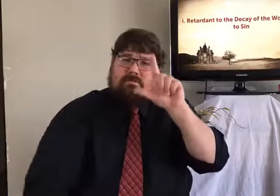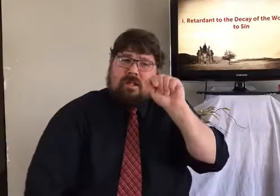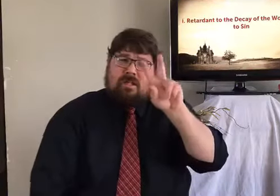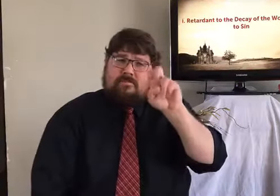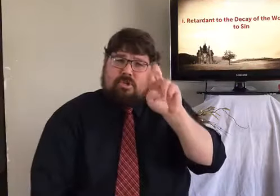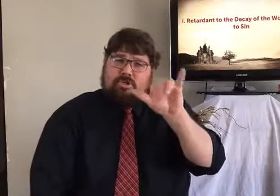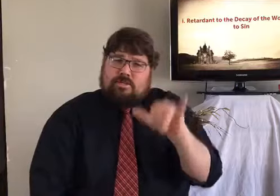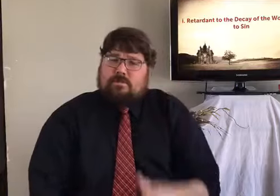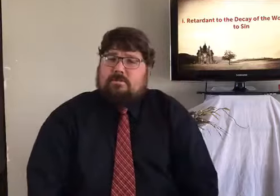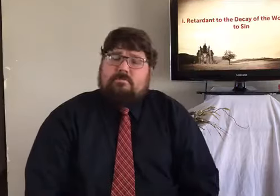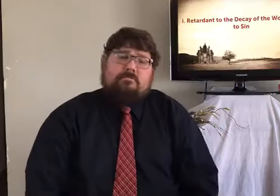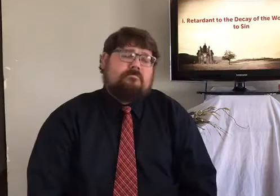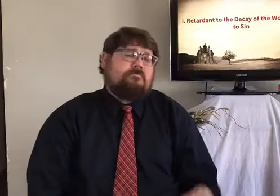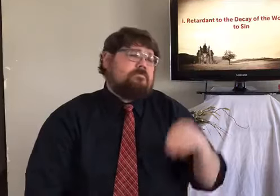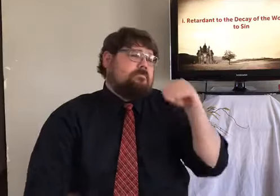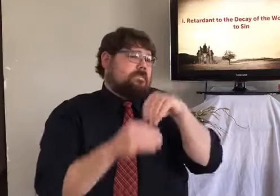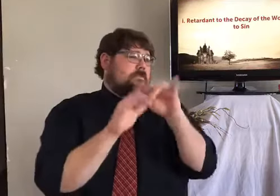it's good. Slavery.